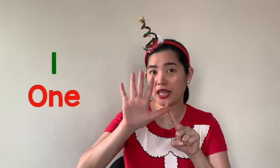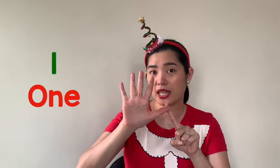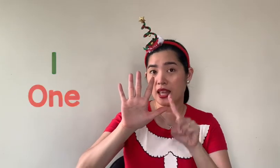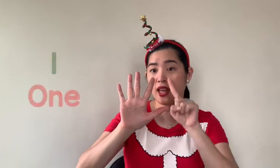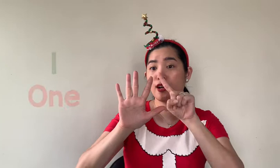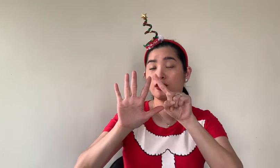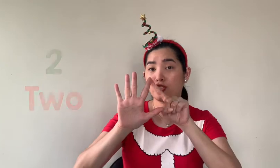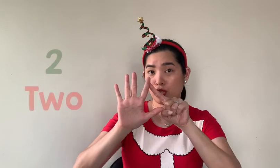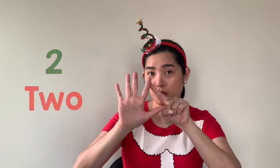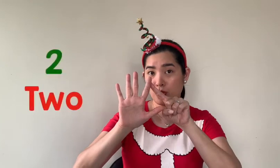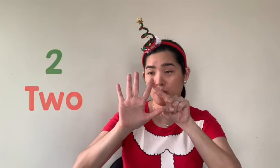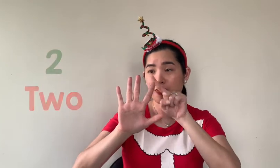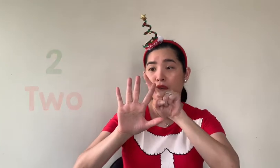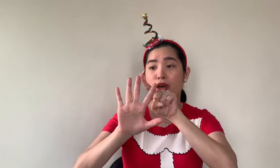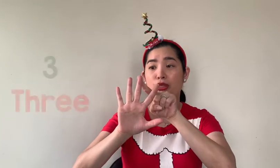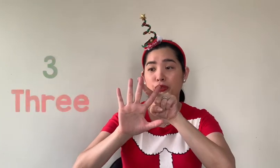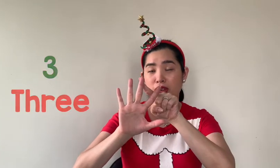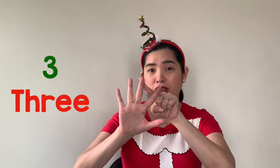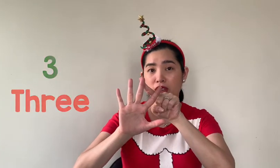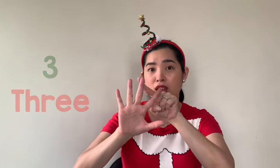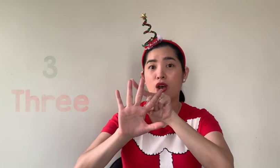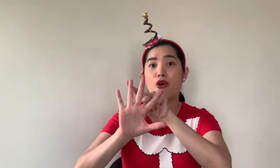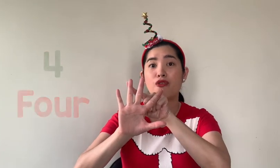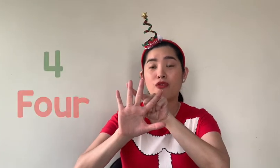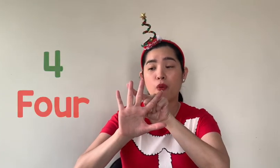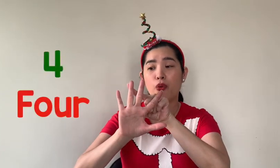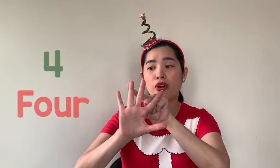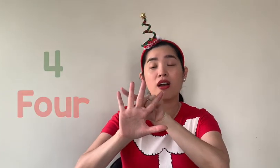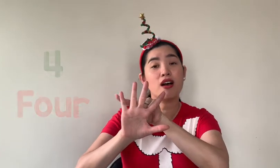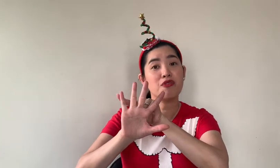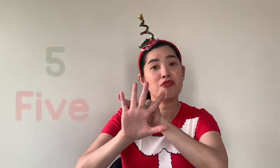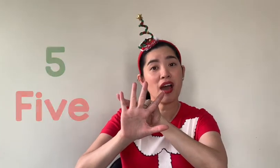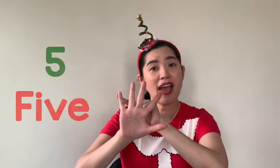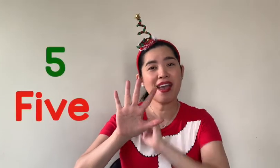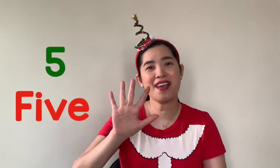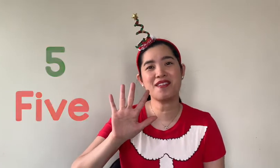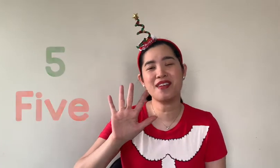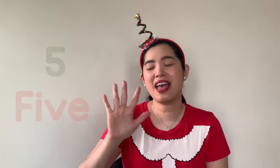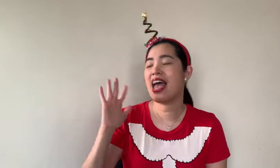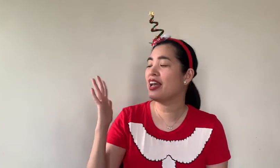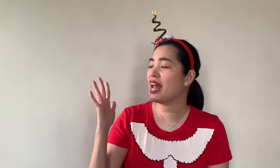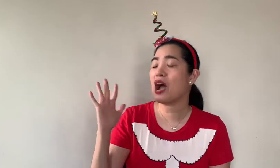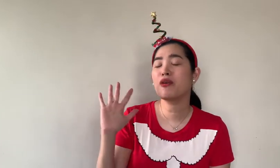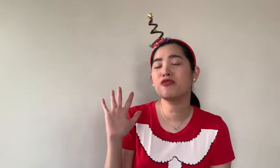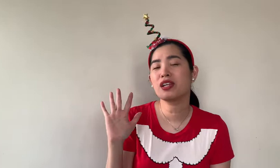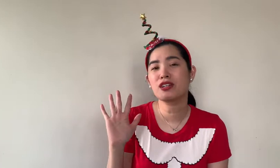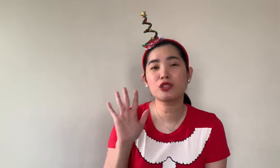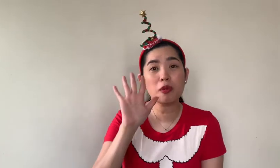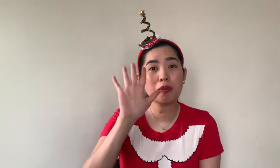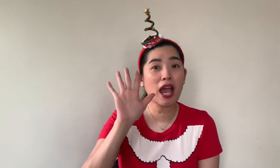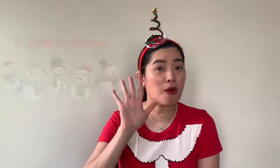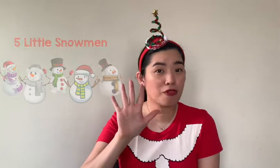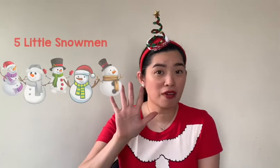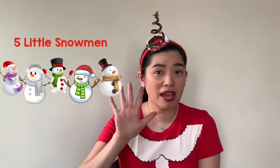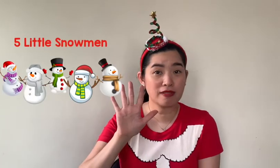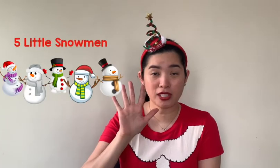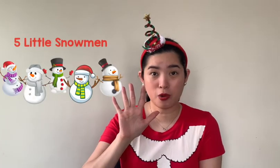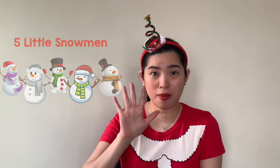two, three, four, five. And our fingers will be our five snowmen.